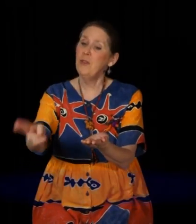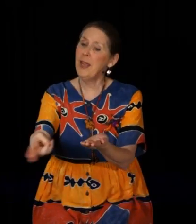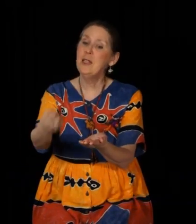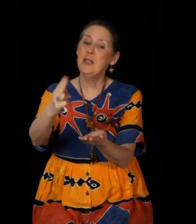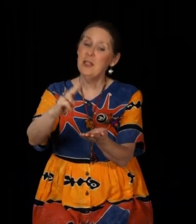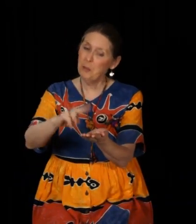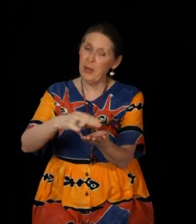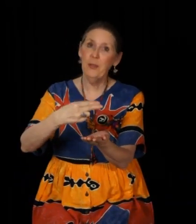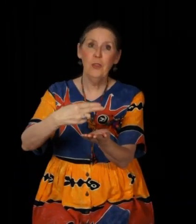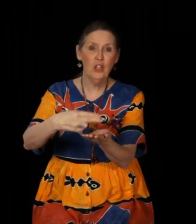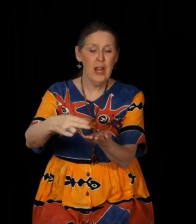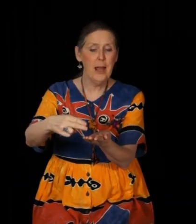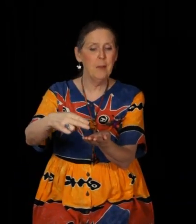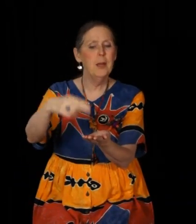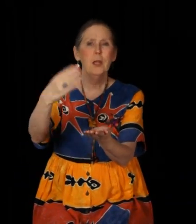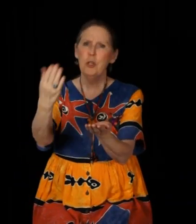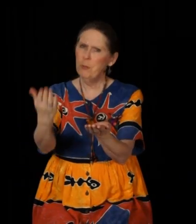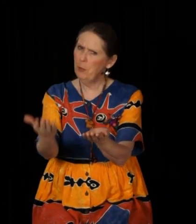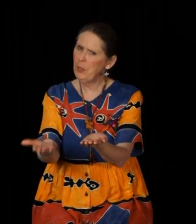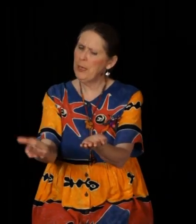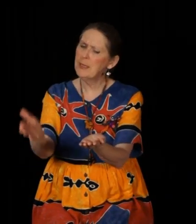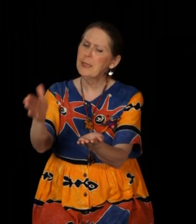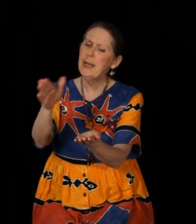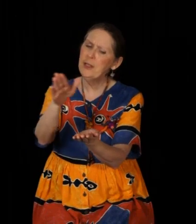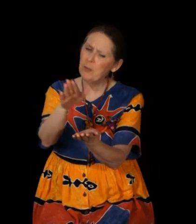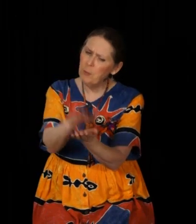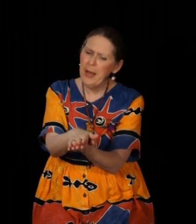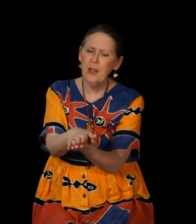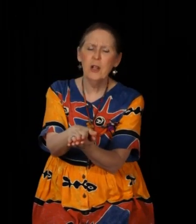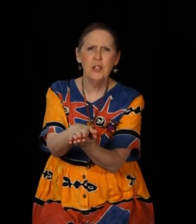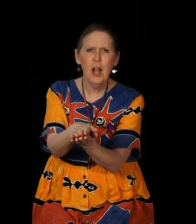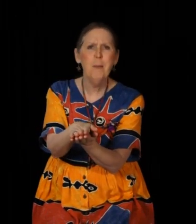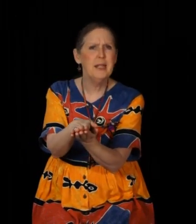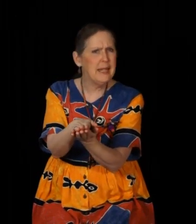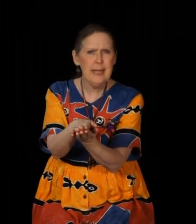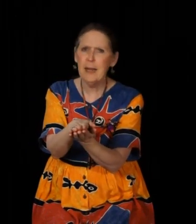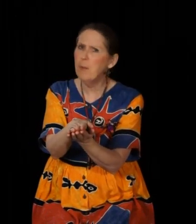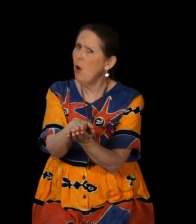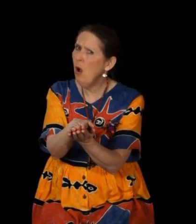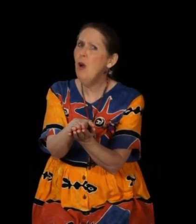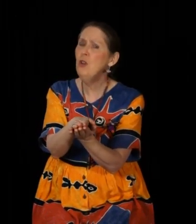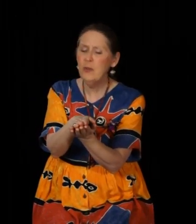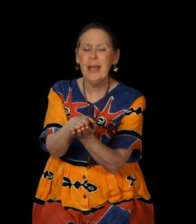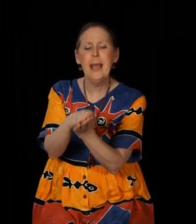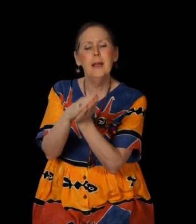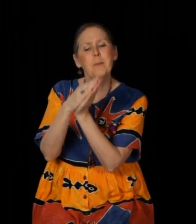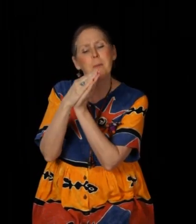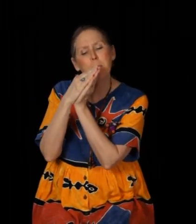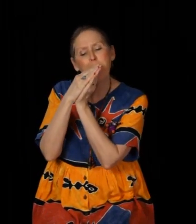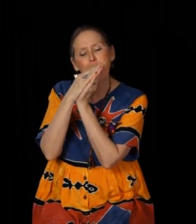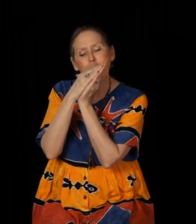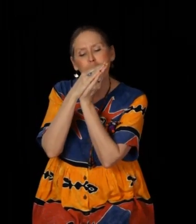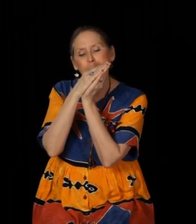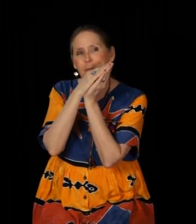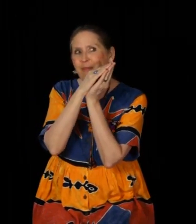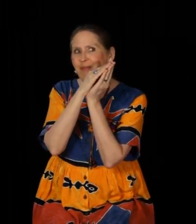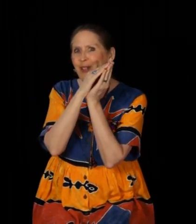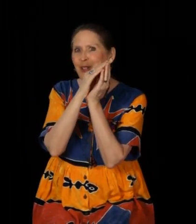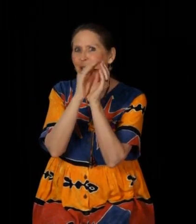then you spread the jam. You put a slice of bread on top and eat up all you can. You